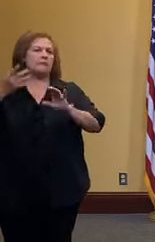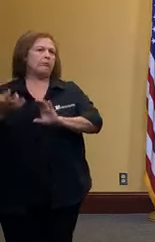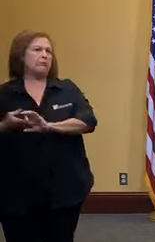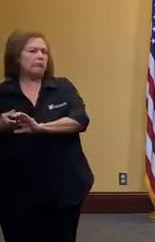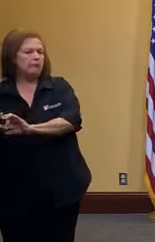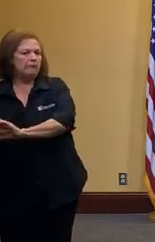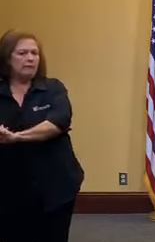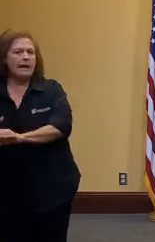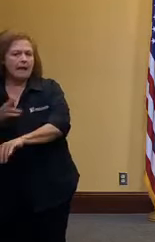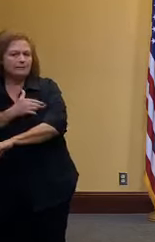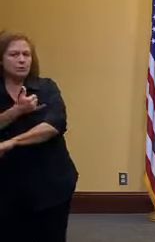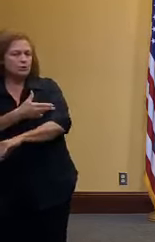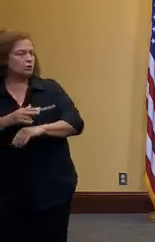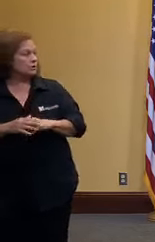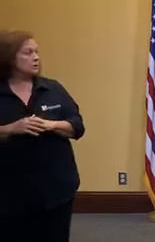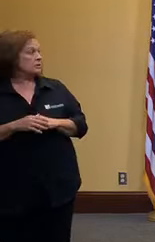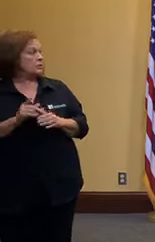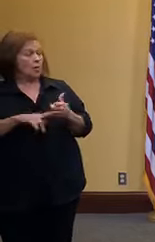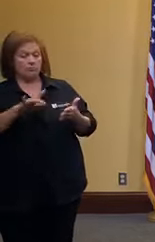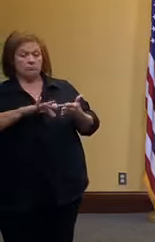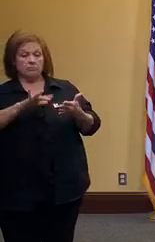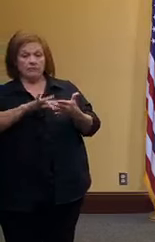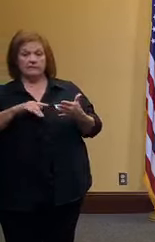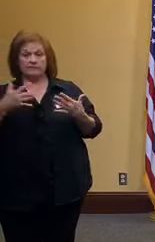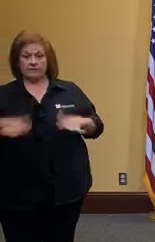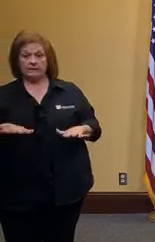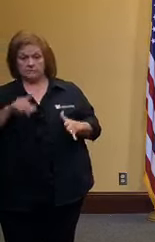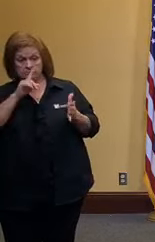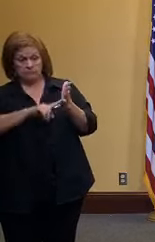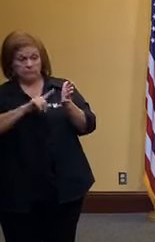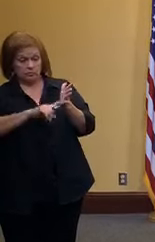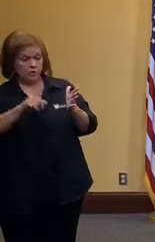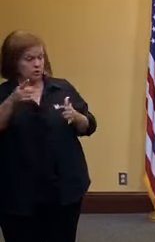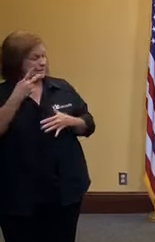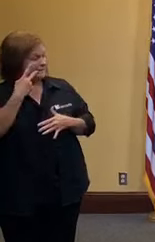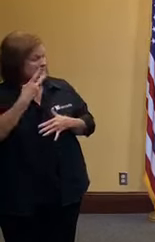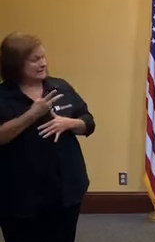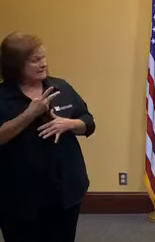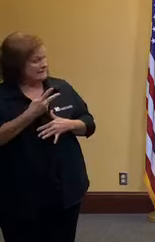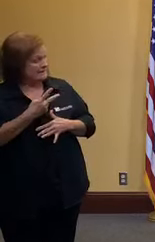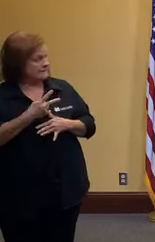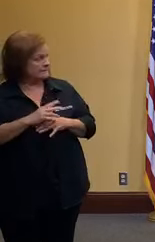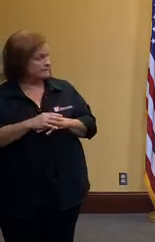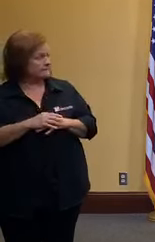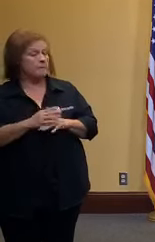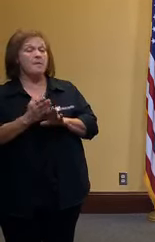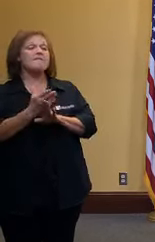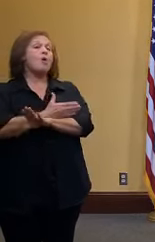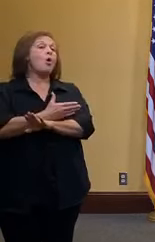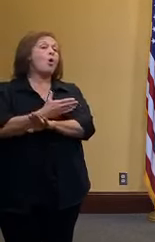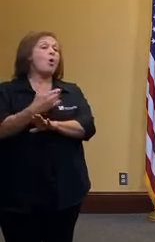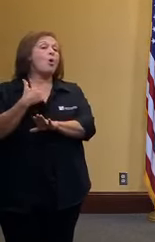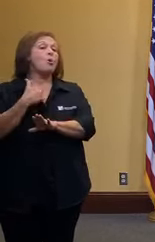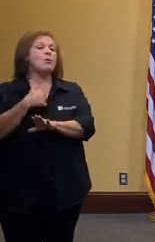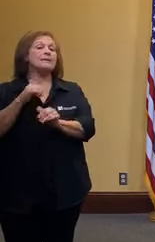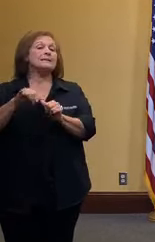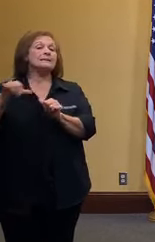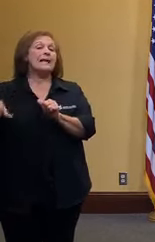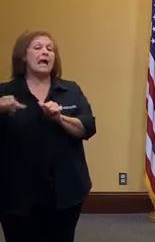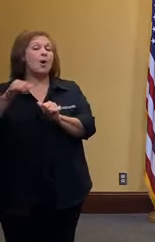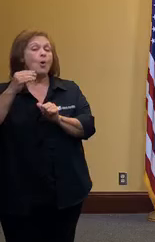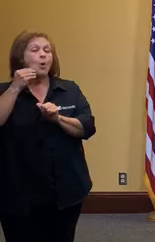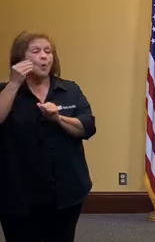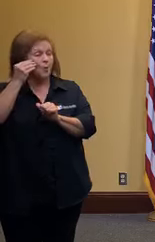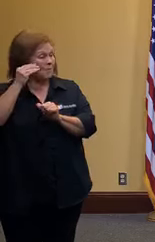here this is something that the epidemiologists have been tracking since day one and you can see in the very beginning before we did the stay at home before we